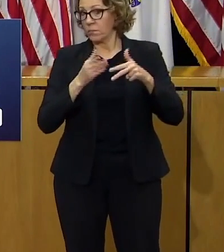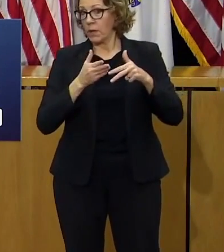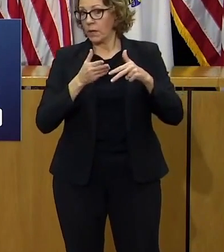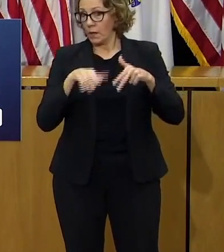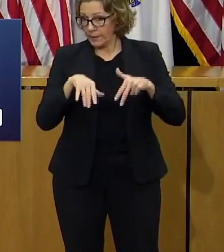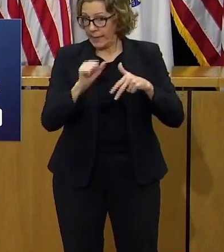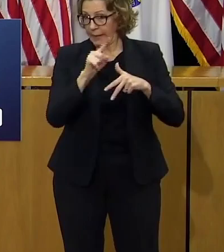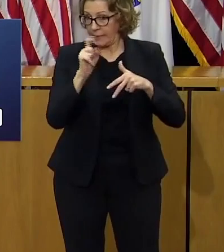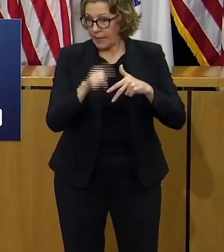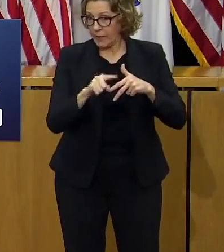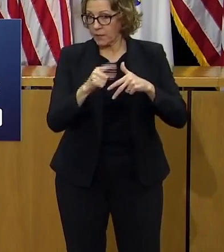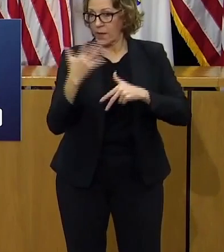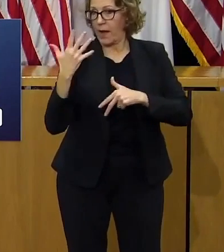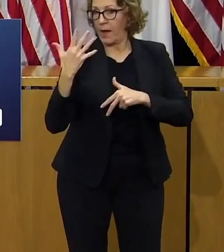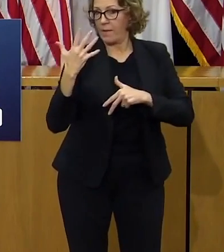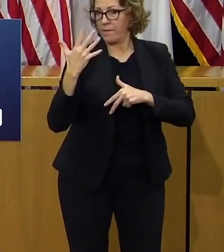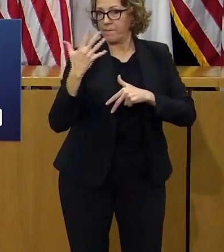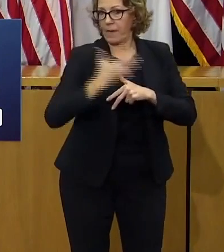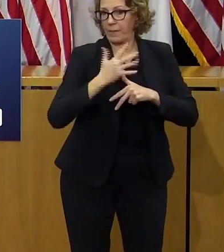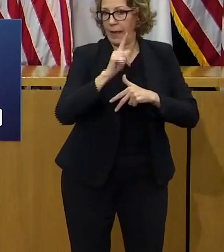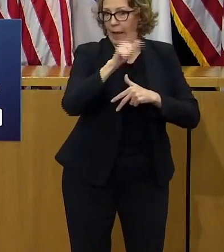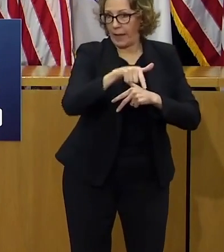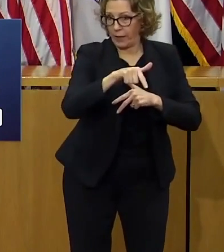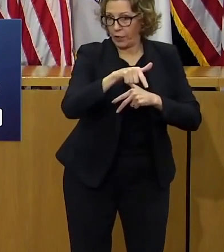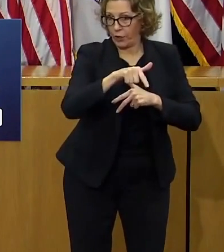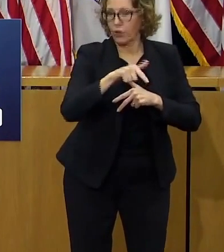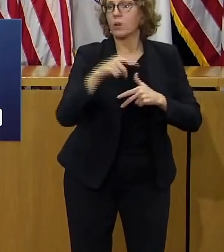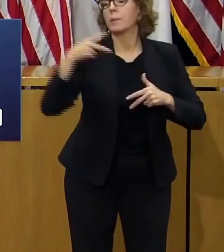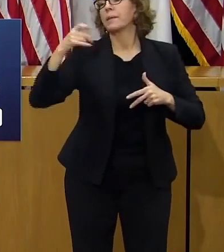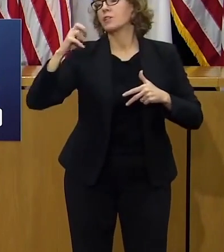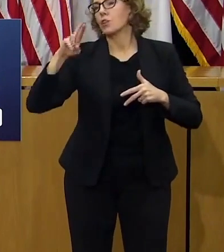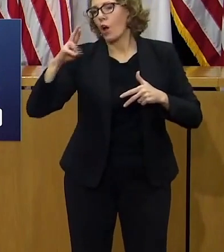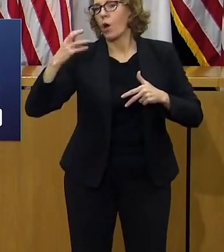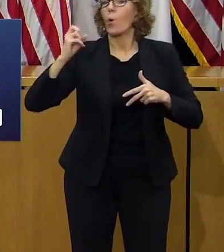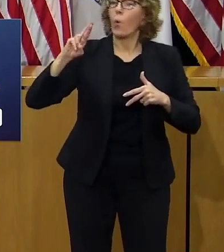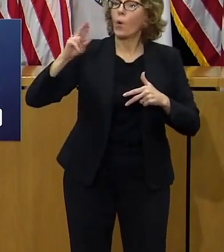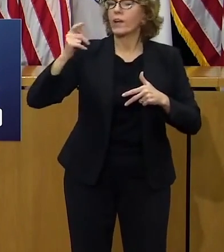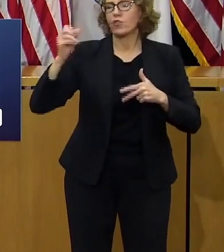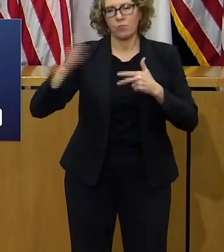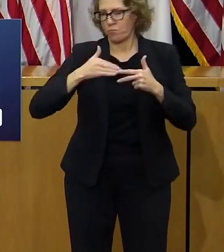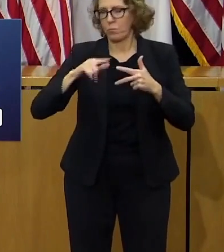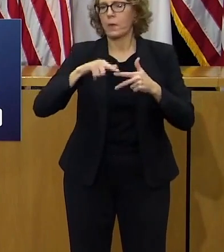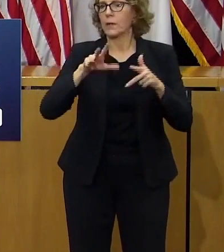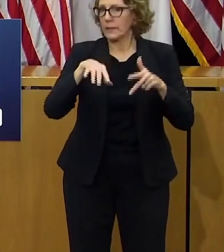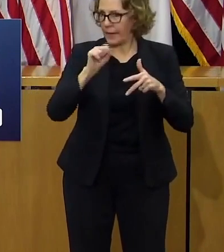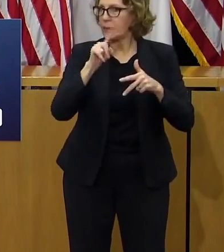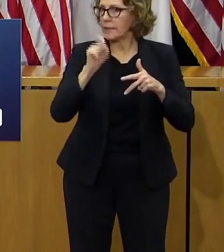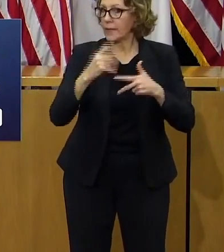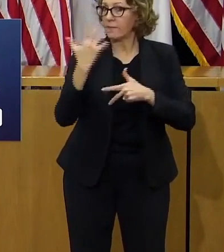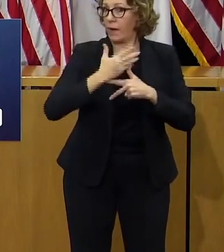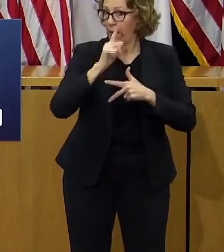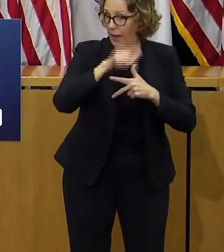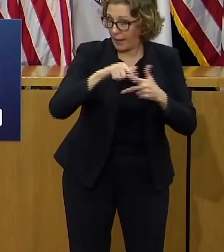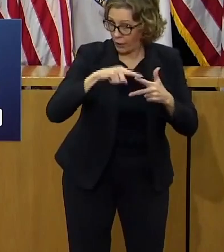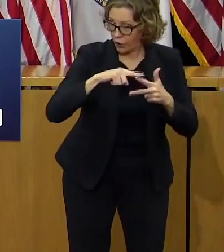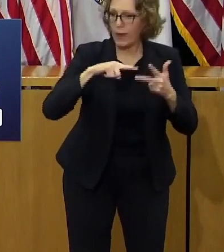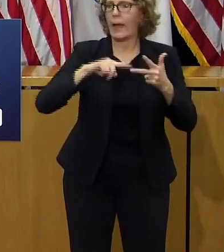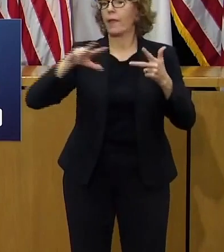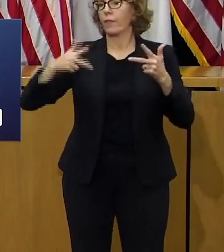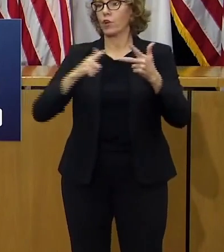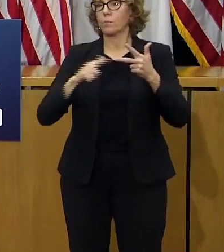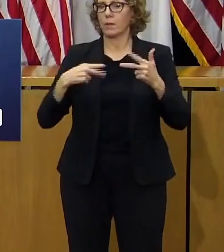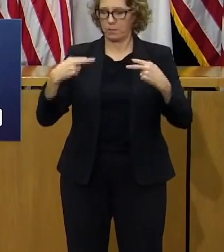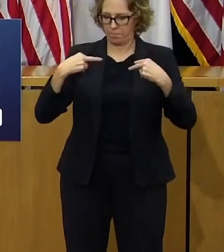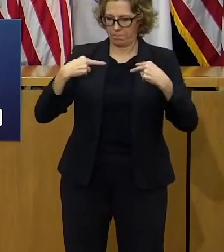or antigen is taken on day five or later and is negative and lastly they must monitor themselves for symptoms for